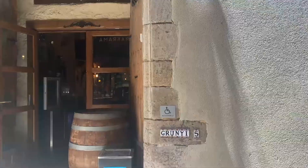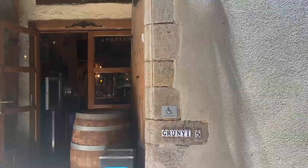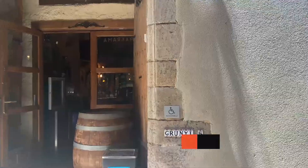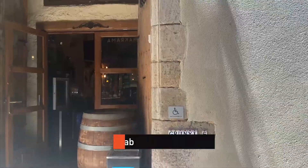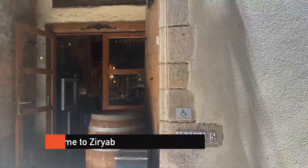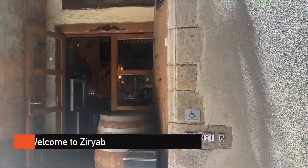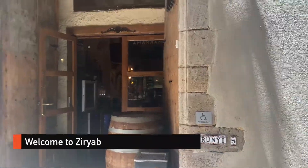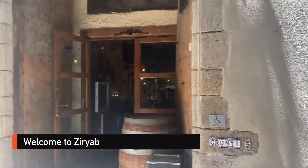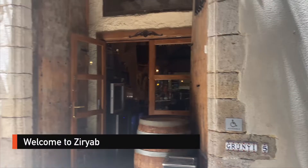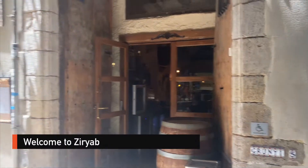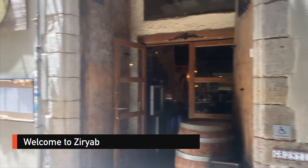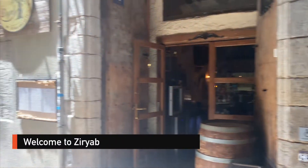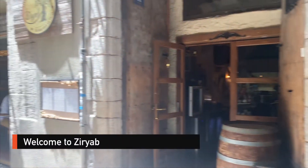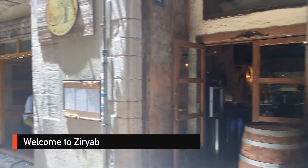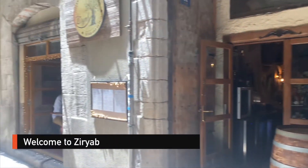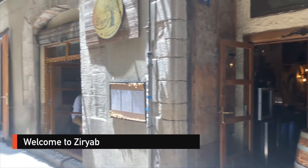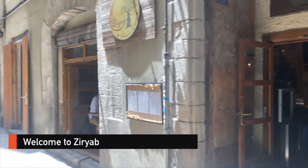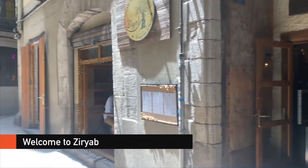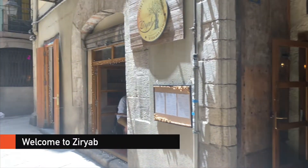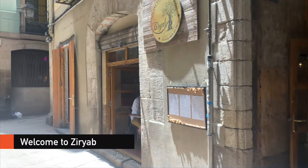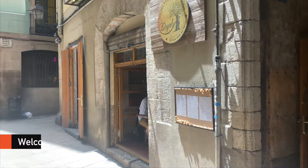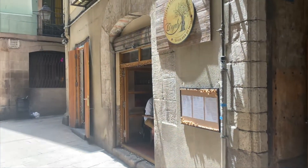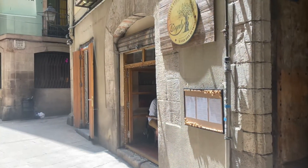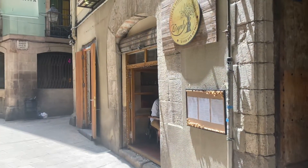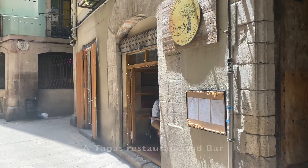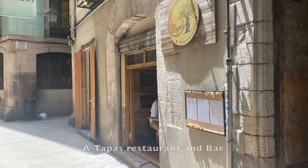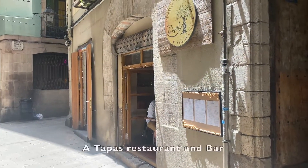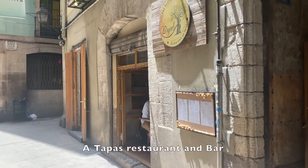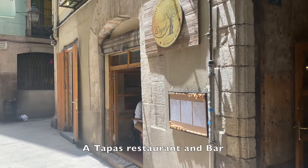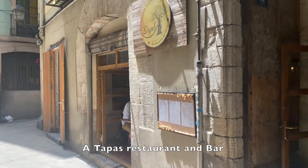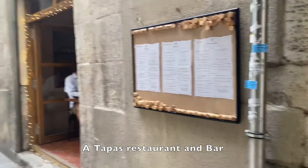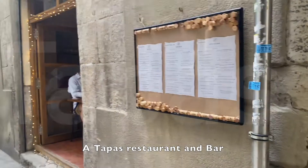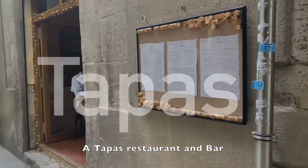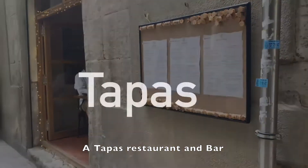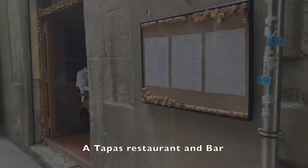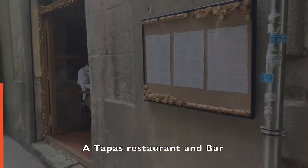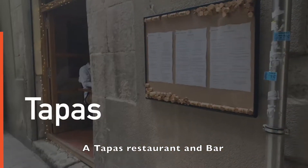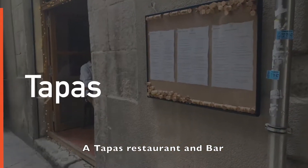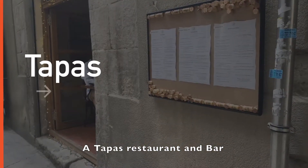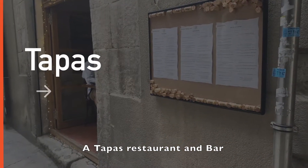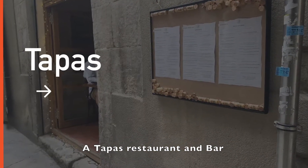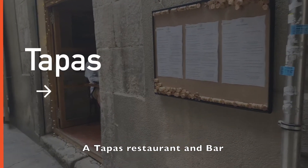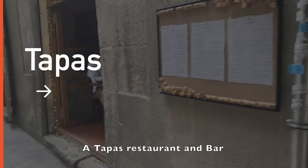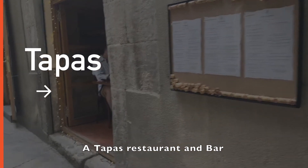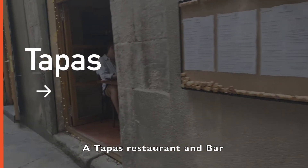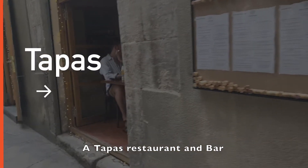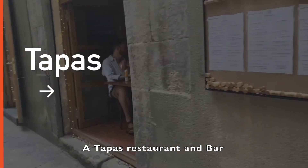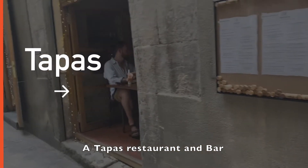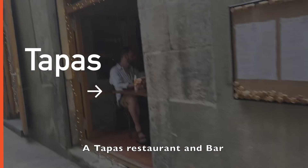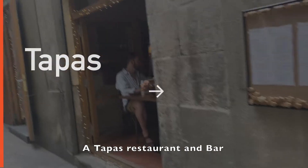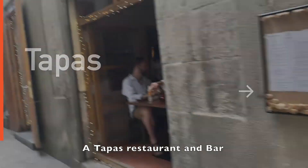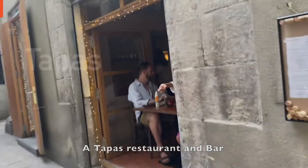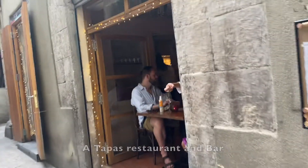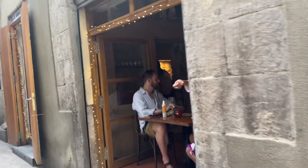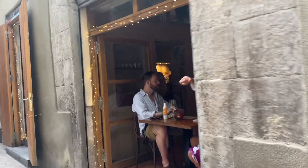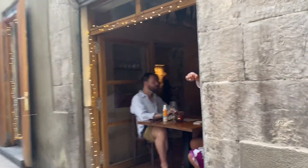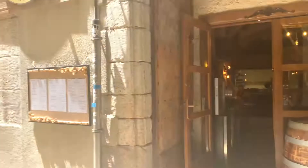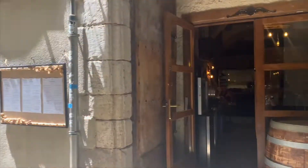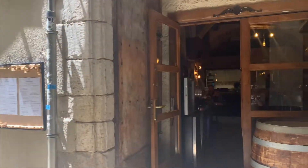Welcome to VARIAB, a tapas and restaurant bar. Zayip